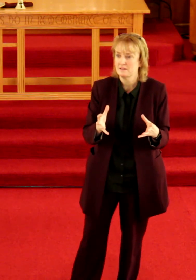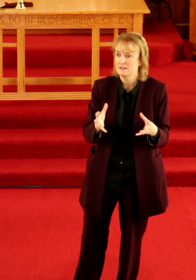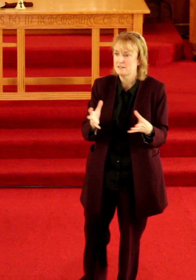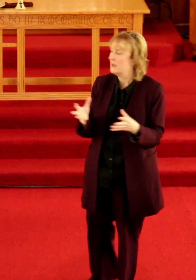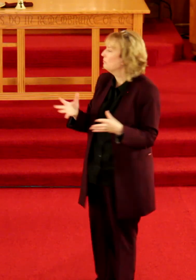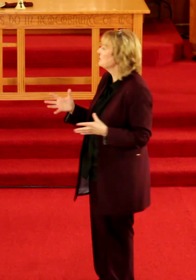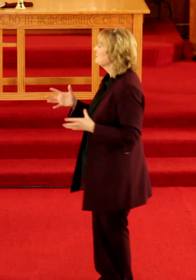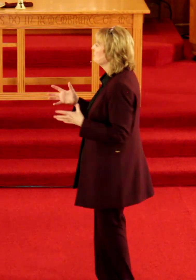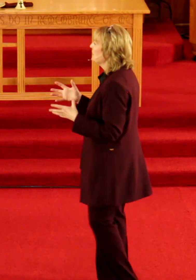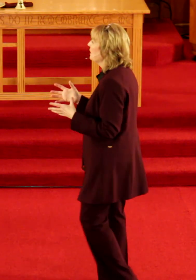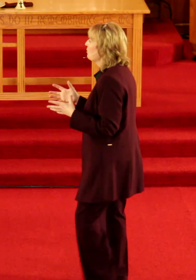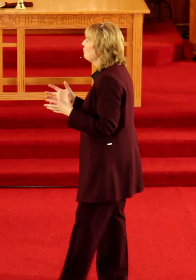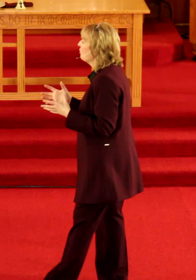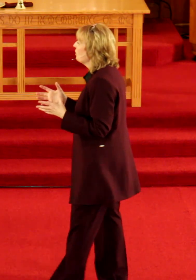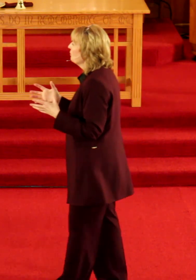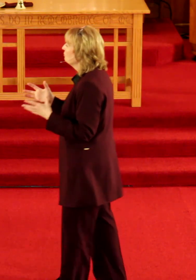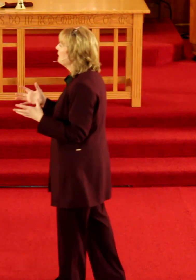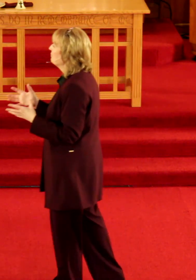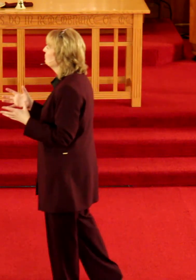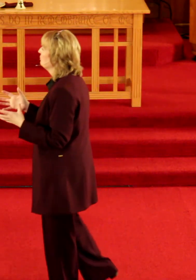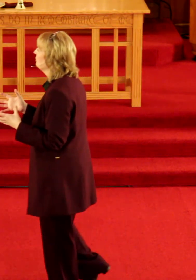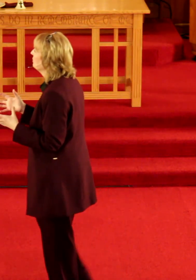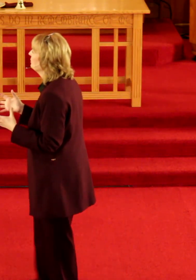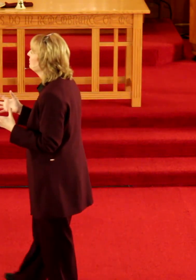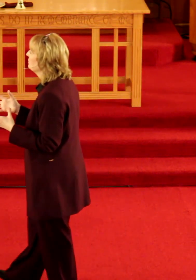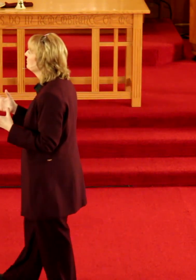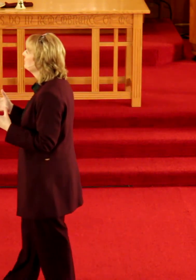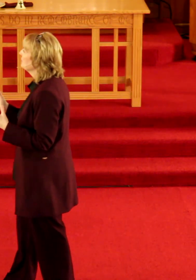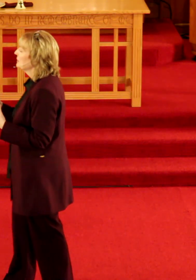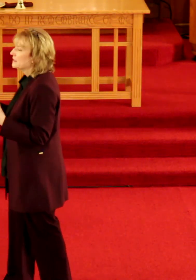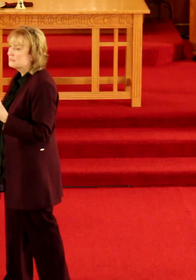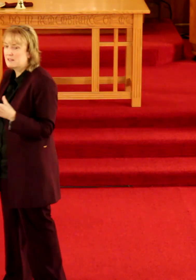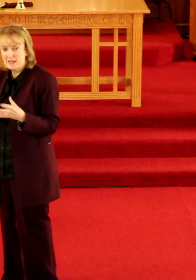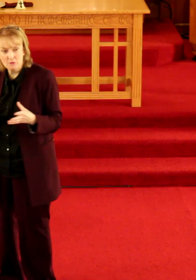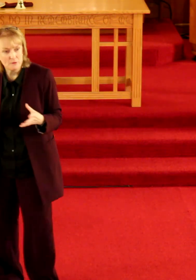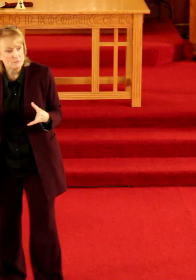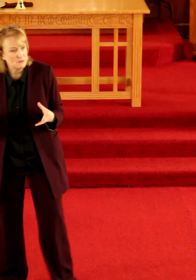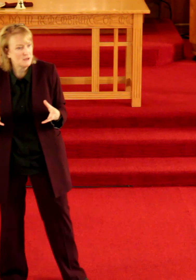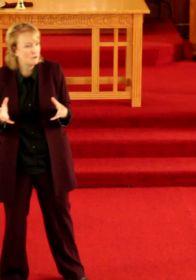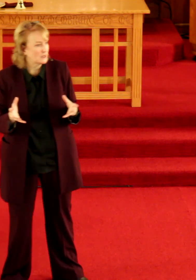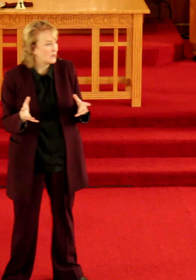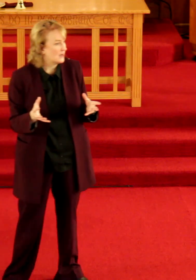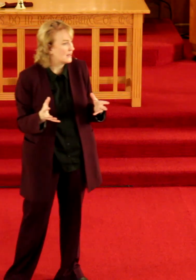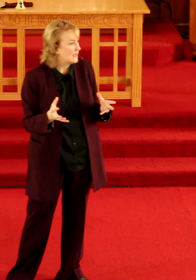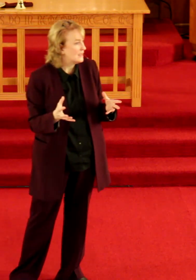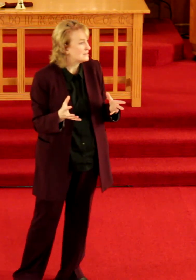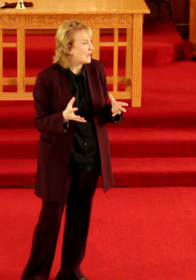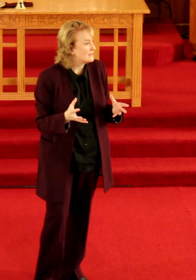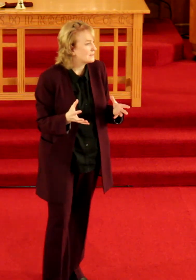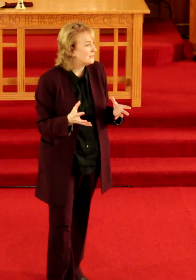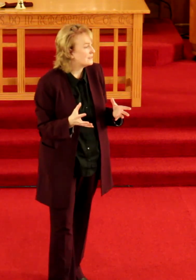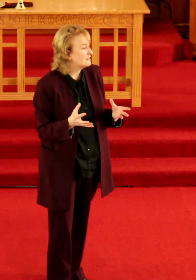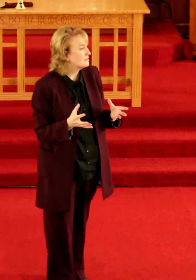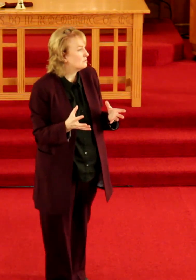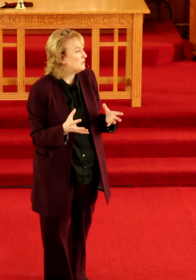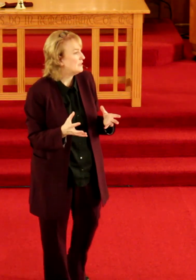to help it to be more flavorful, to help it be what God is asking it to be.